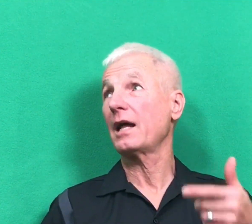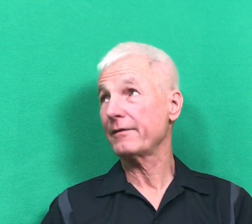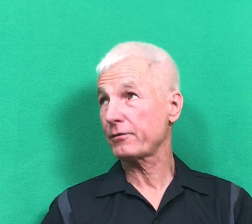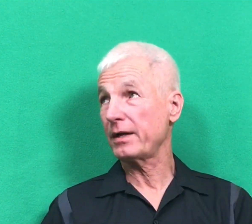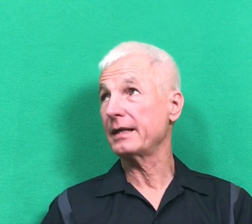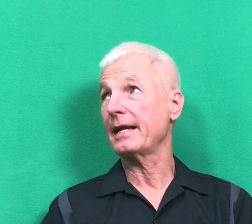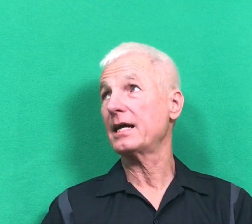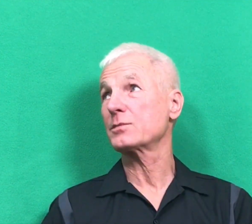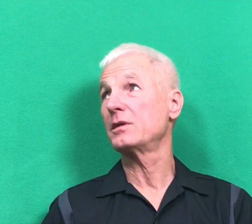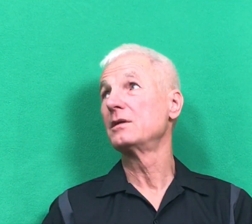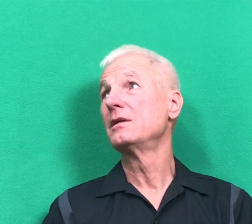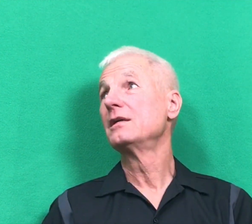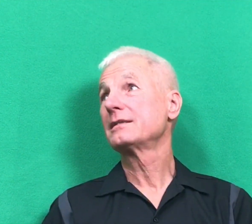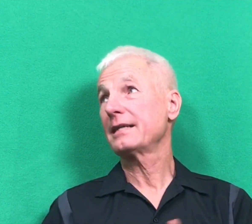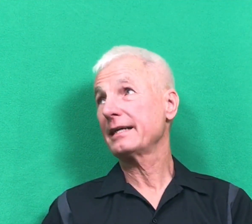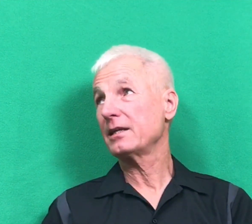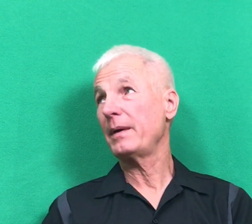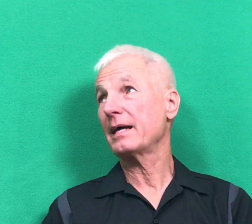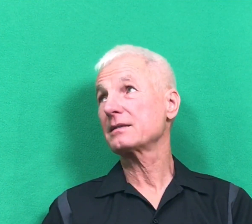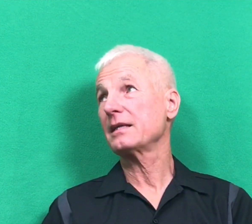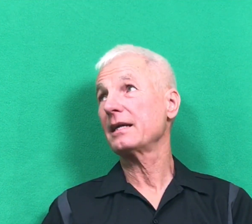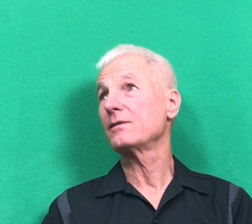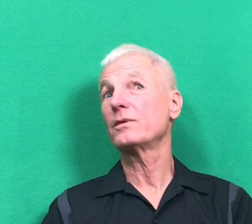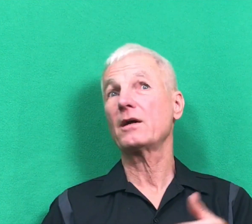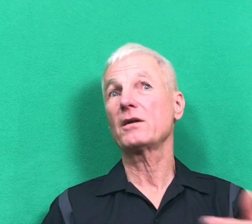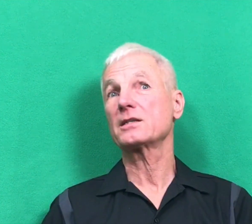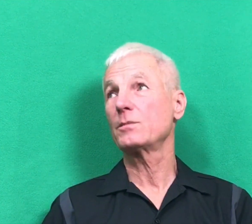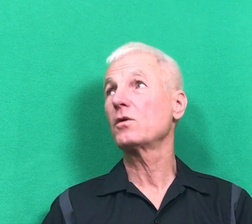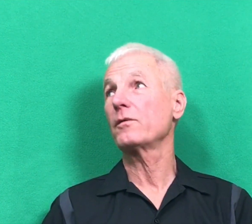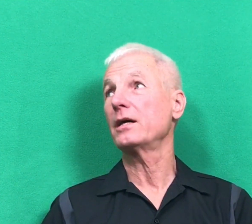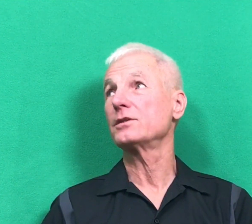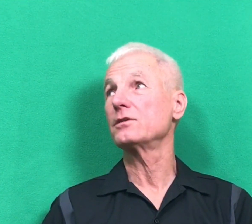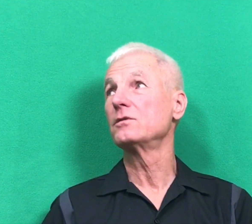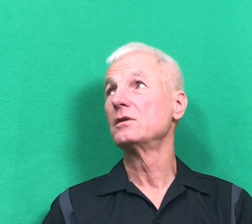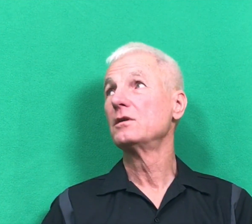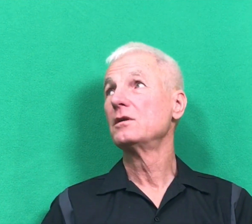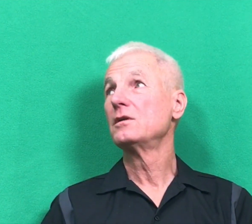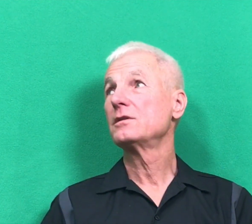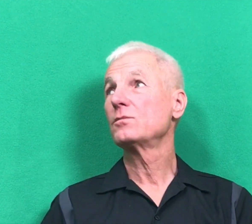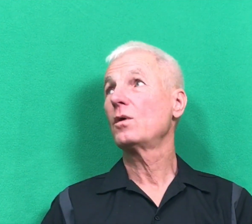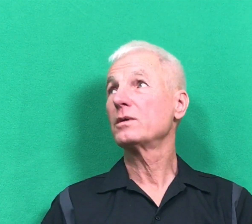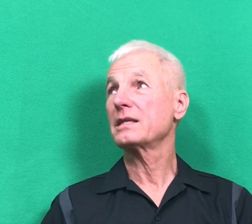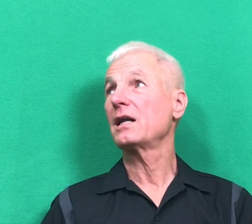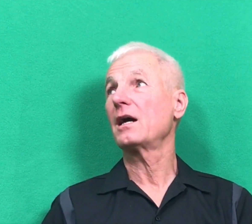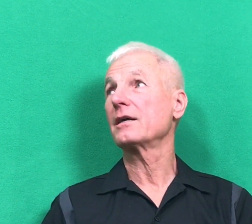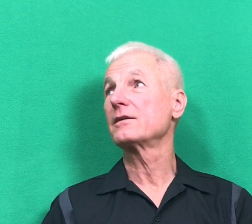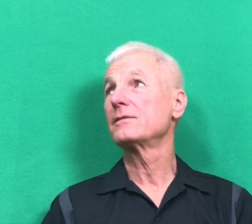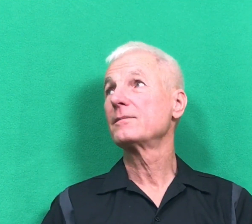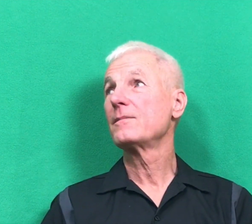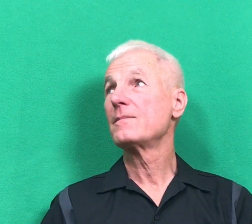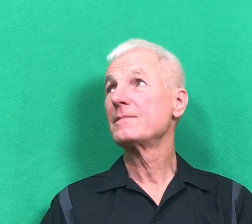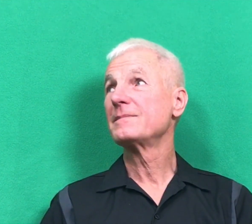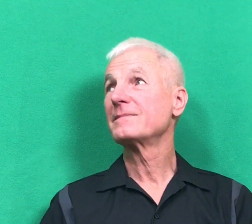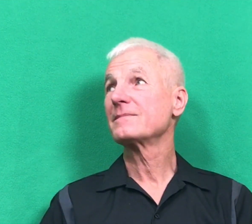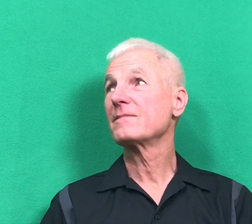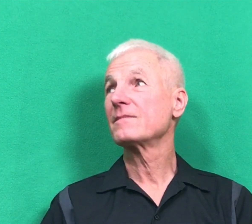life-threatening asthma, sitting in the back seat with all that smoke around you. What was that like? I couldn't breathe.